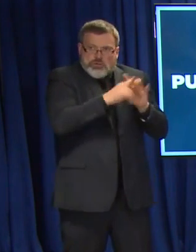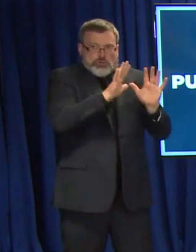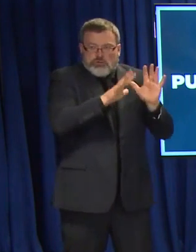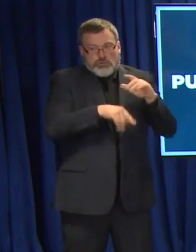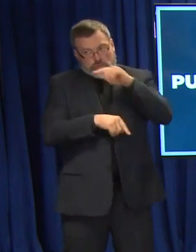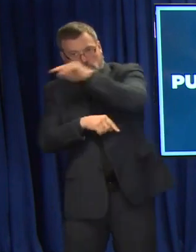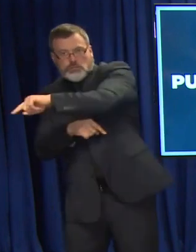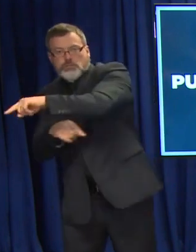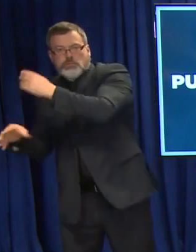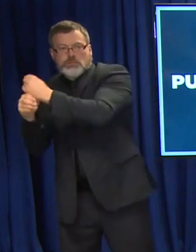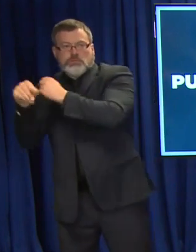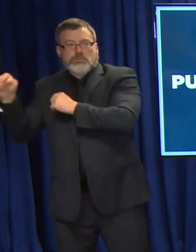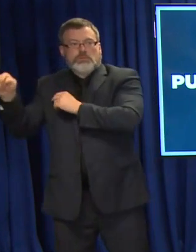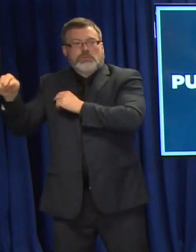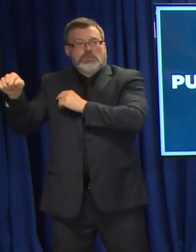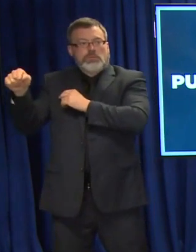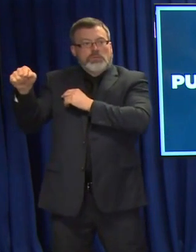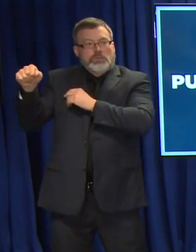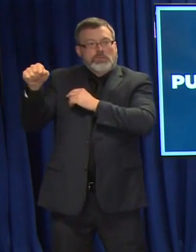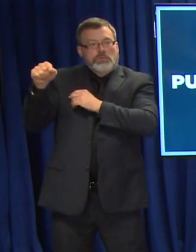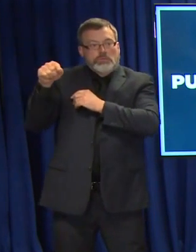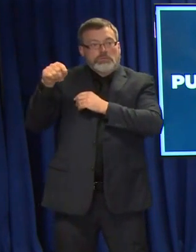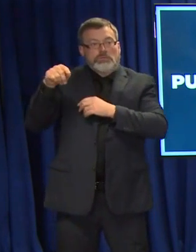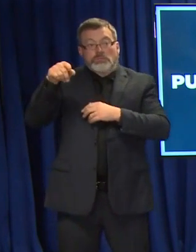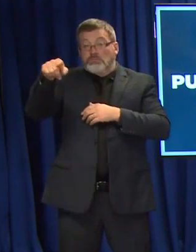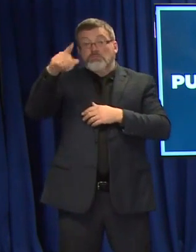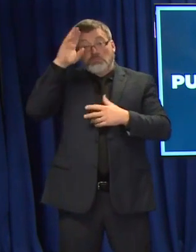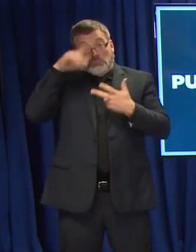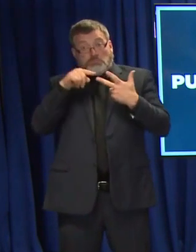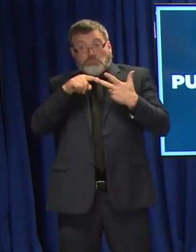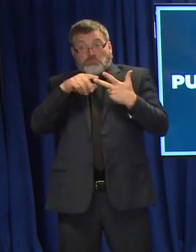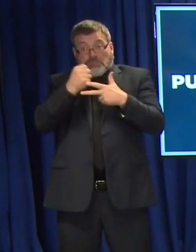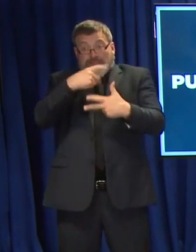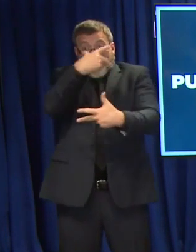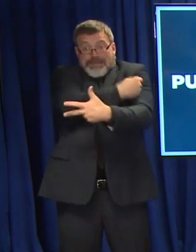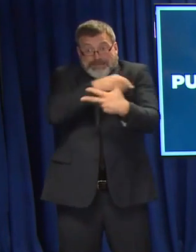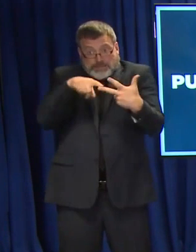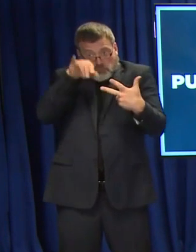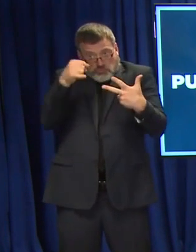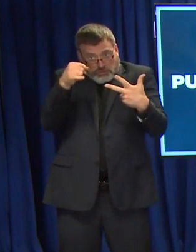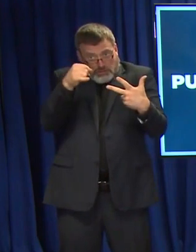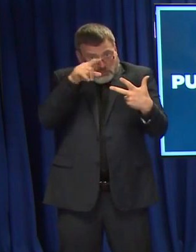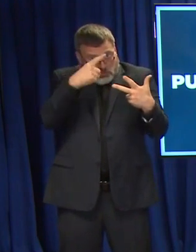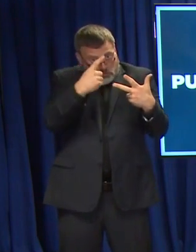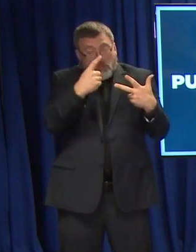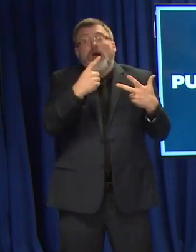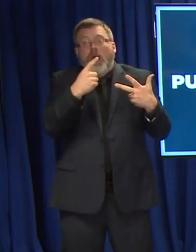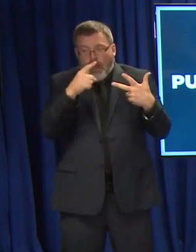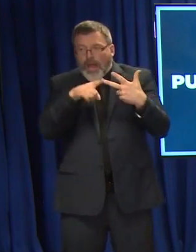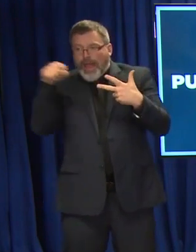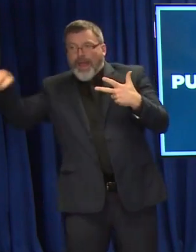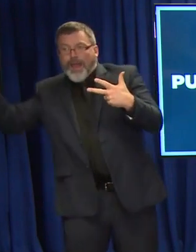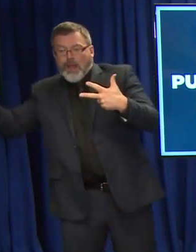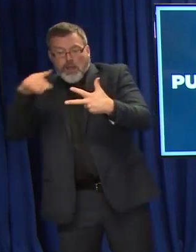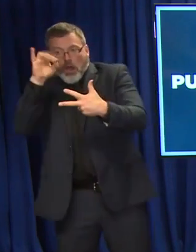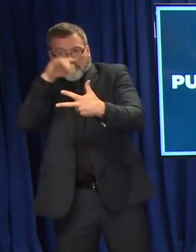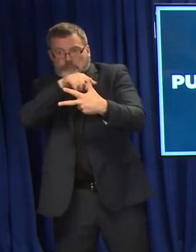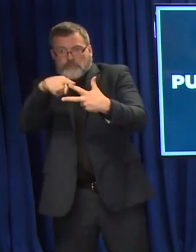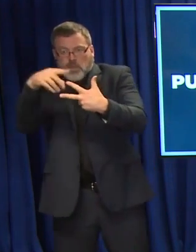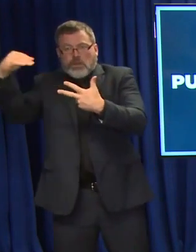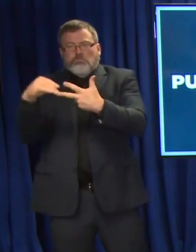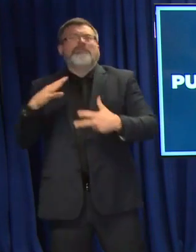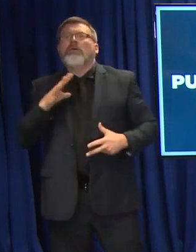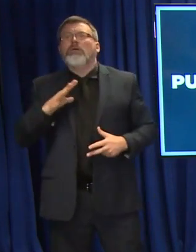with either the Pfizer or the Moderna vaccines. And in fact, some studies have shown that this mix and match approach can result in